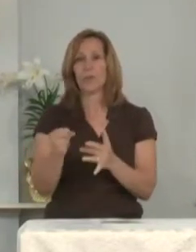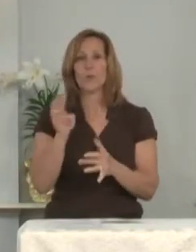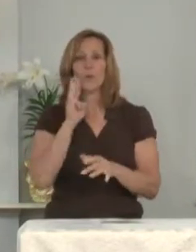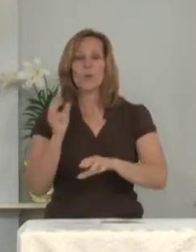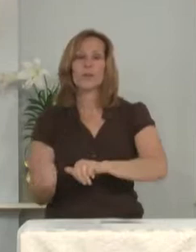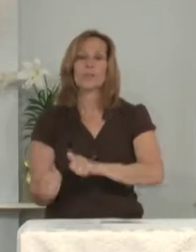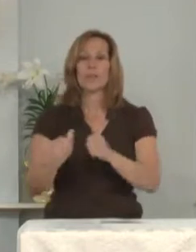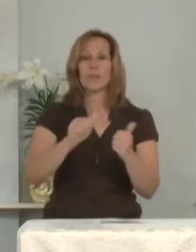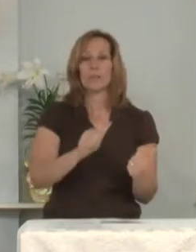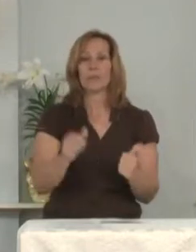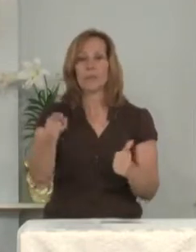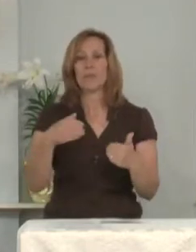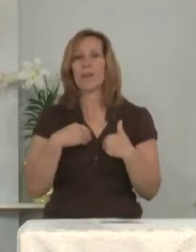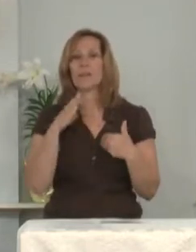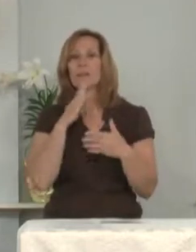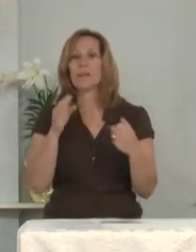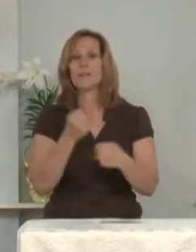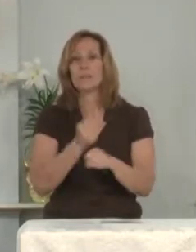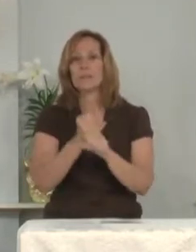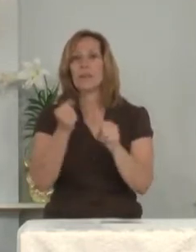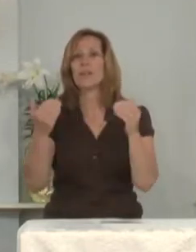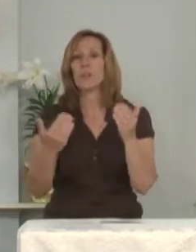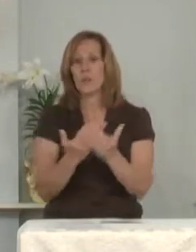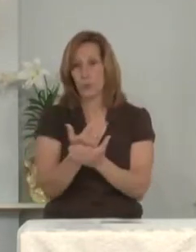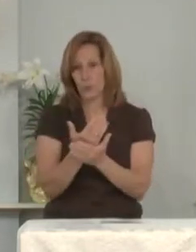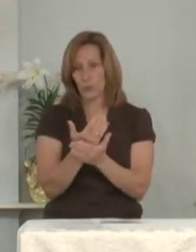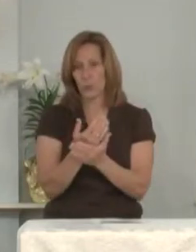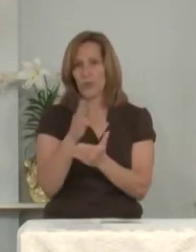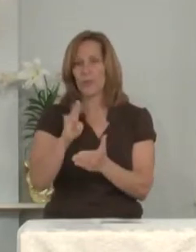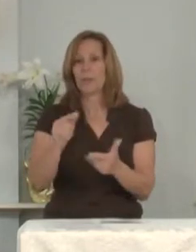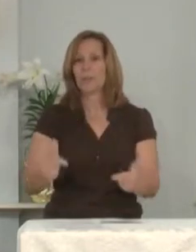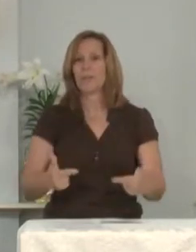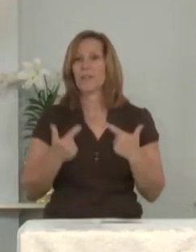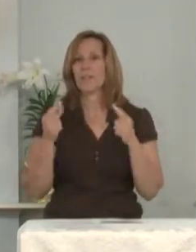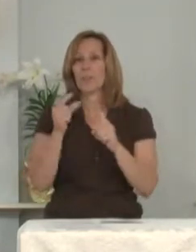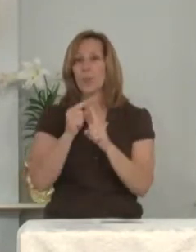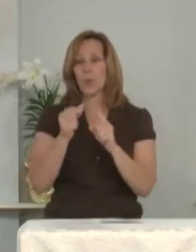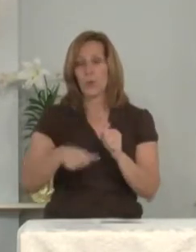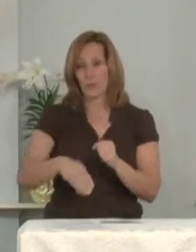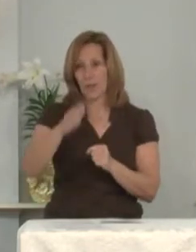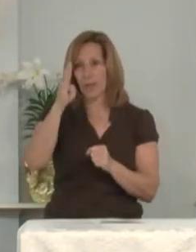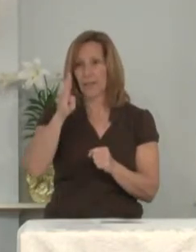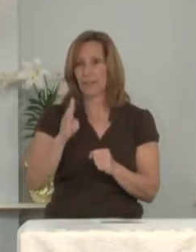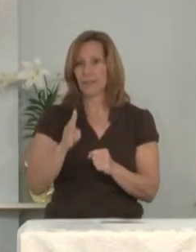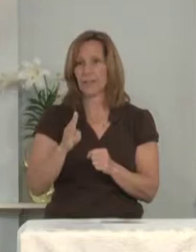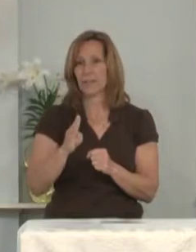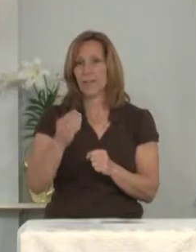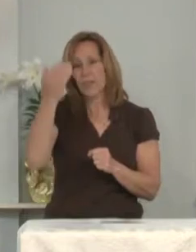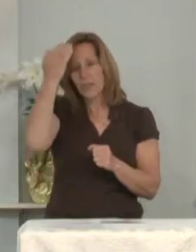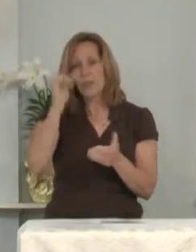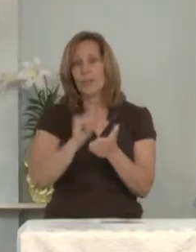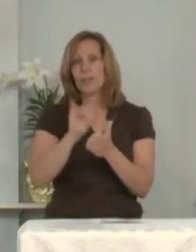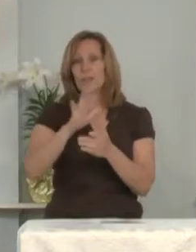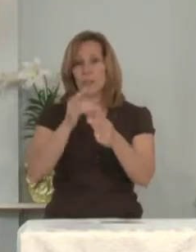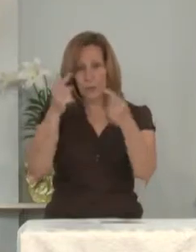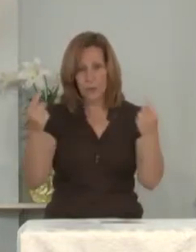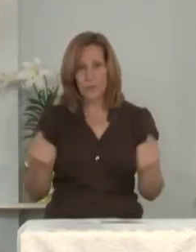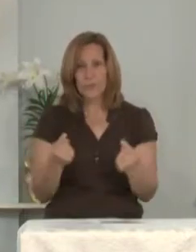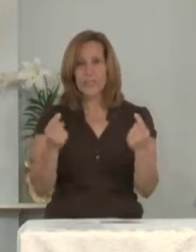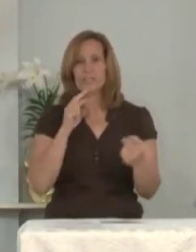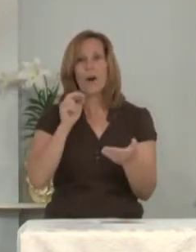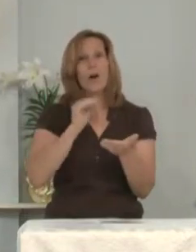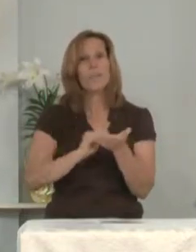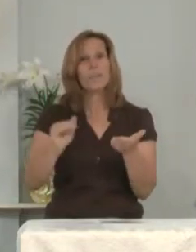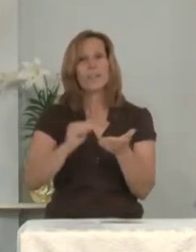waters of baptism, you have been made new by the living word of God. Know that your sins are